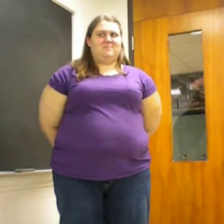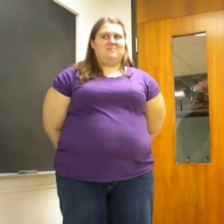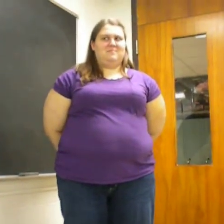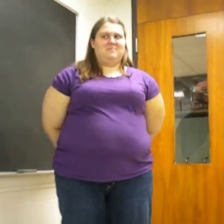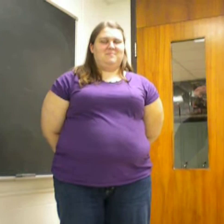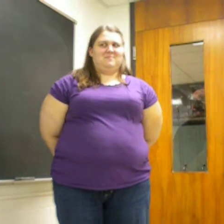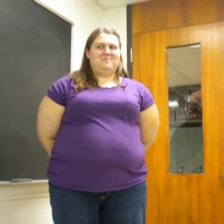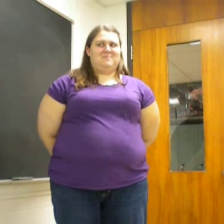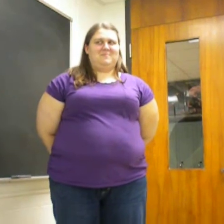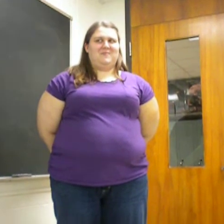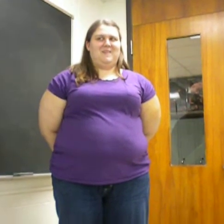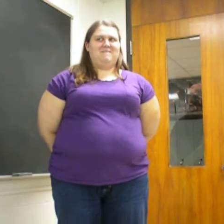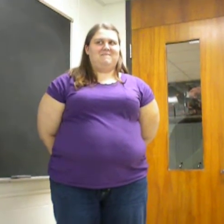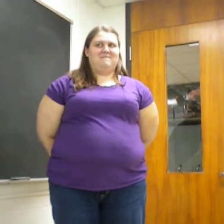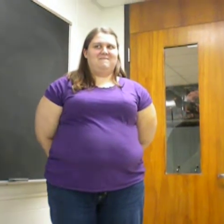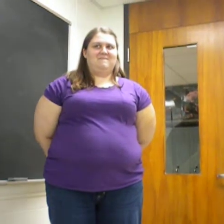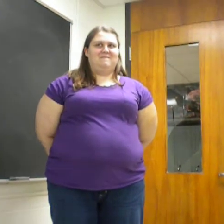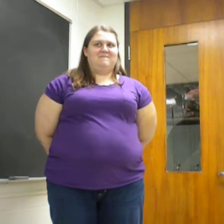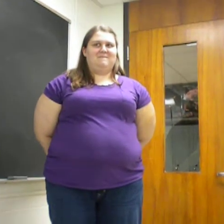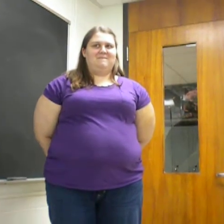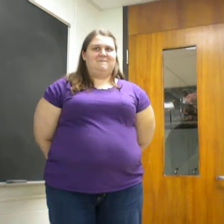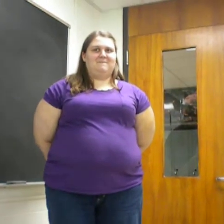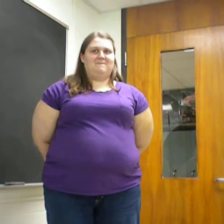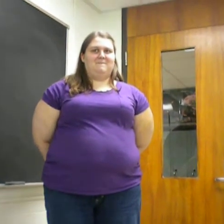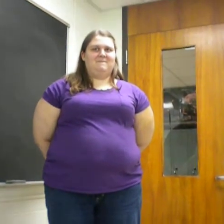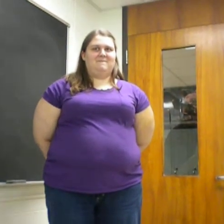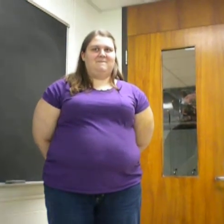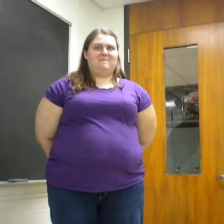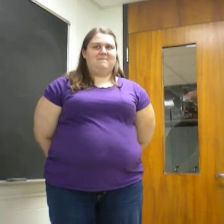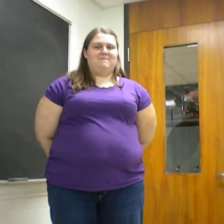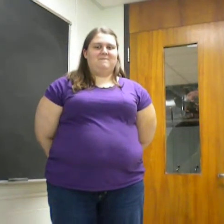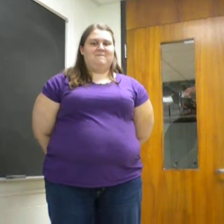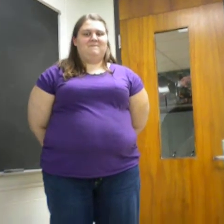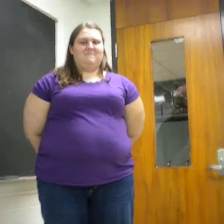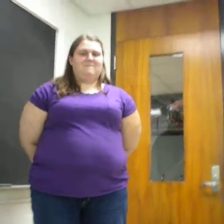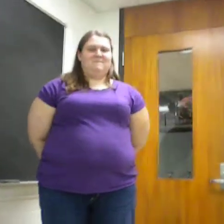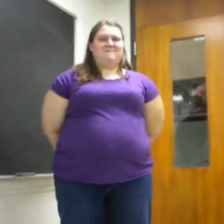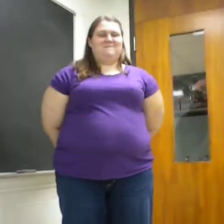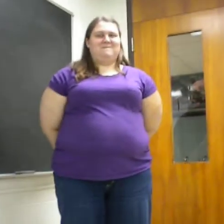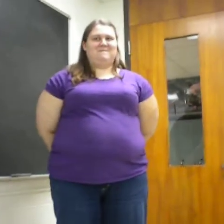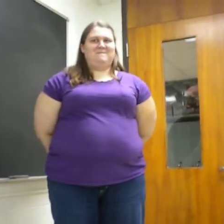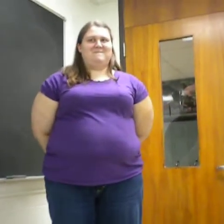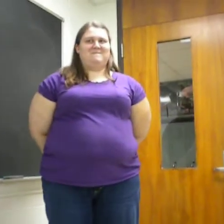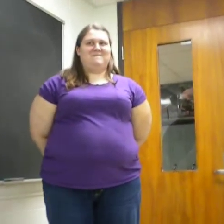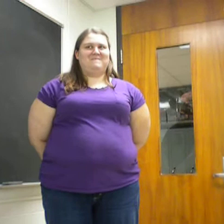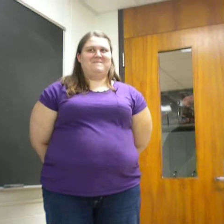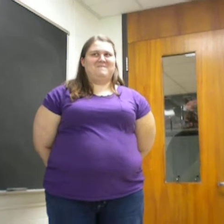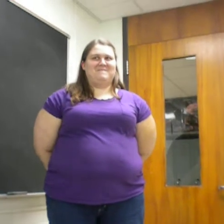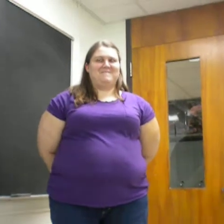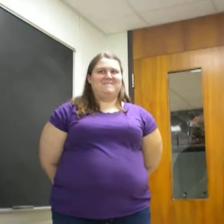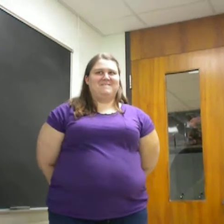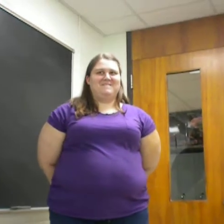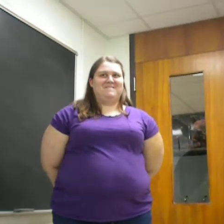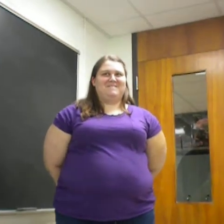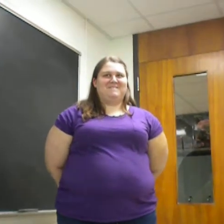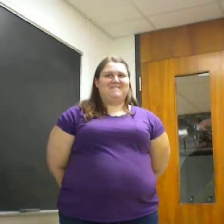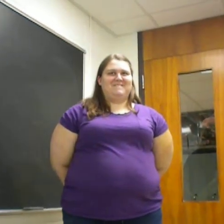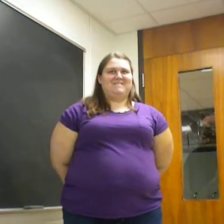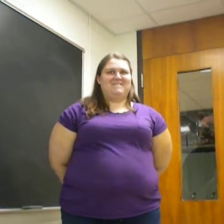And as an adage says, originals are very hard to find, but their echoes sound outer. So I decided to contact you myself for you to assure me of safety and